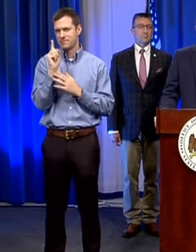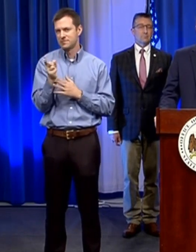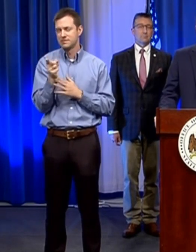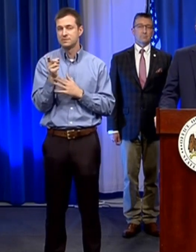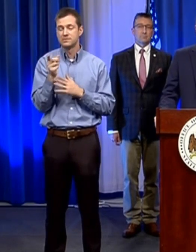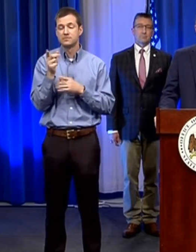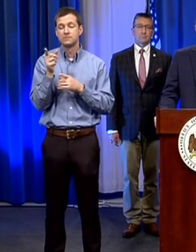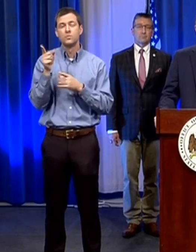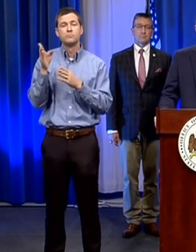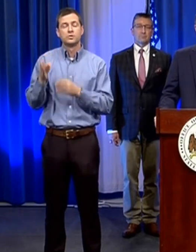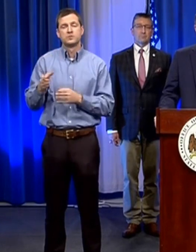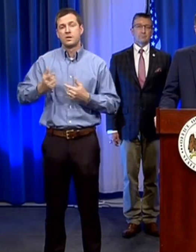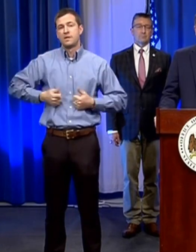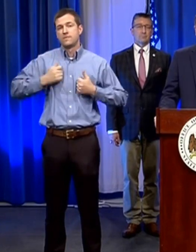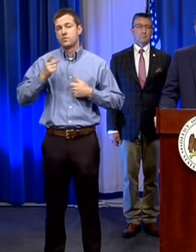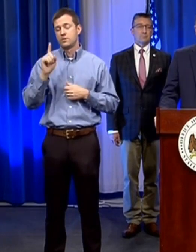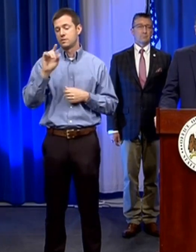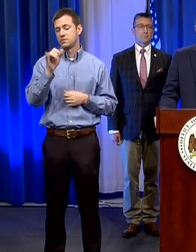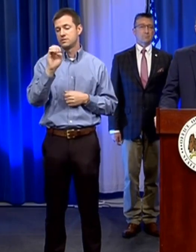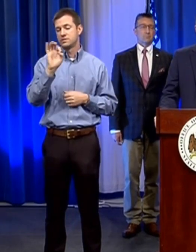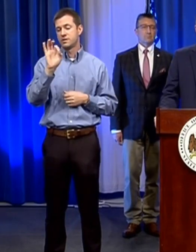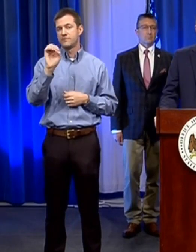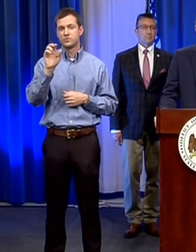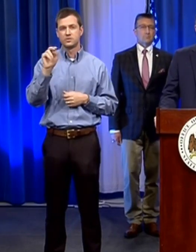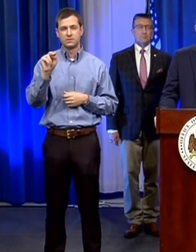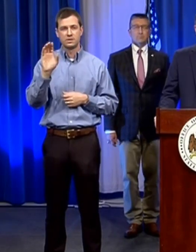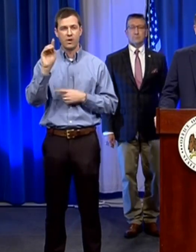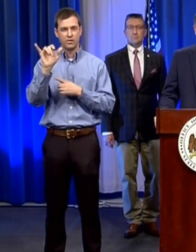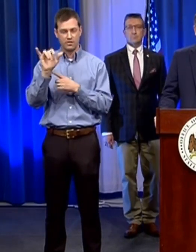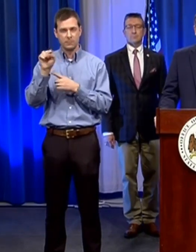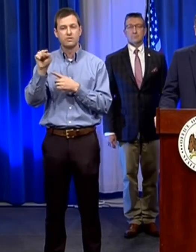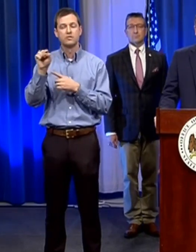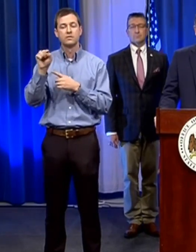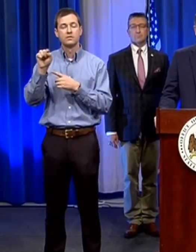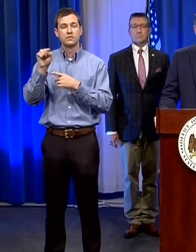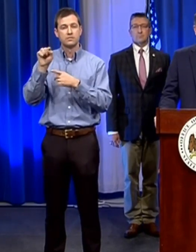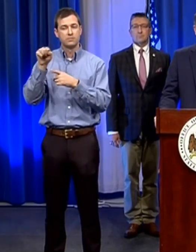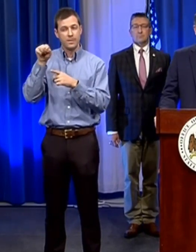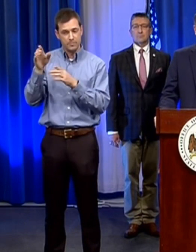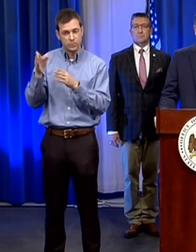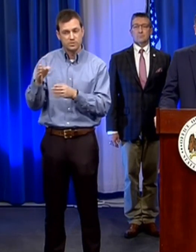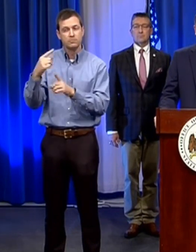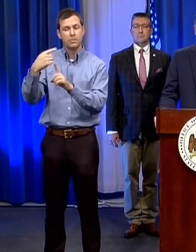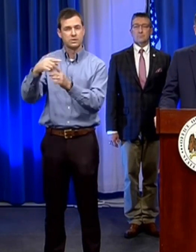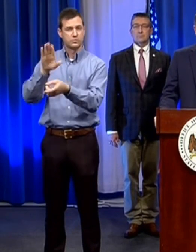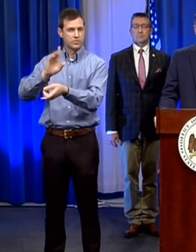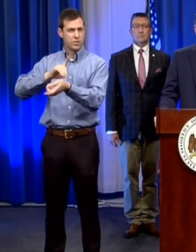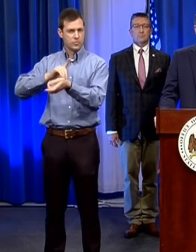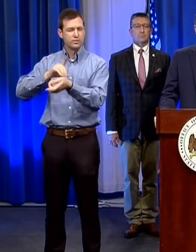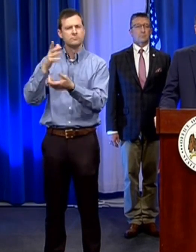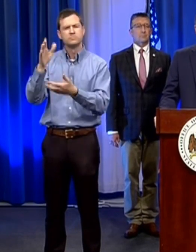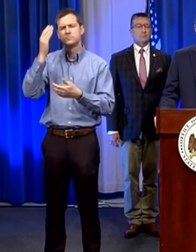from a person uh residing in jefferson county um that uh patient and that patient's physician uh have already been notified of that